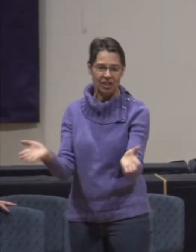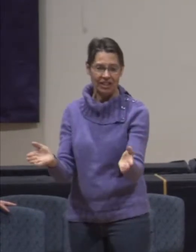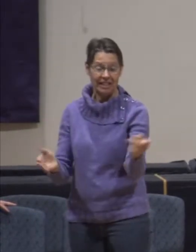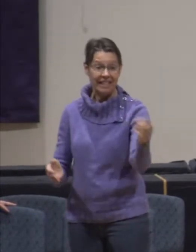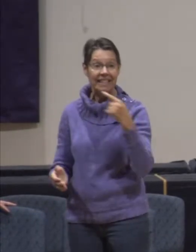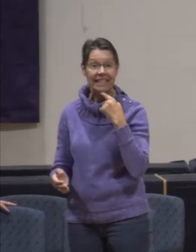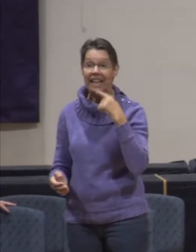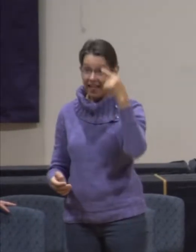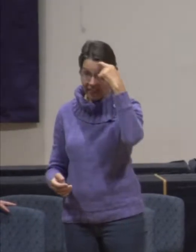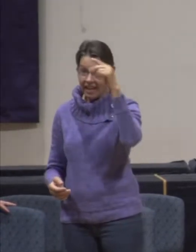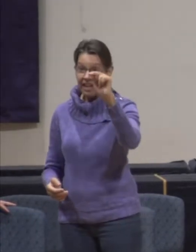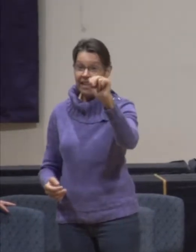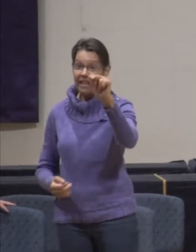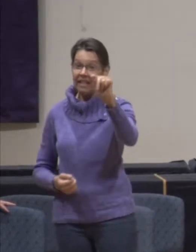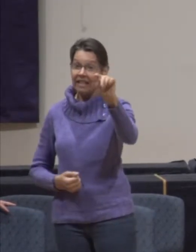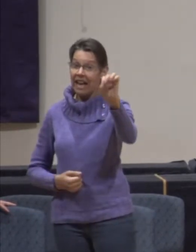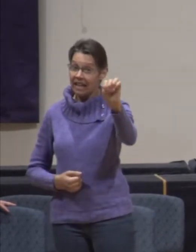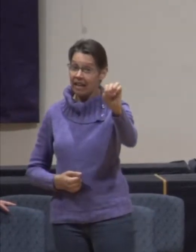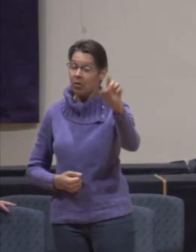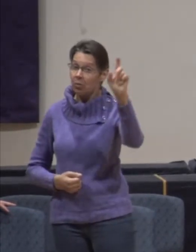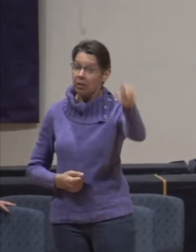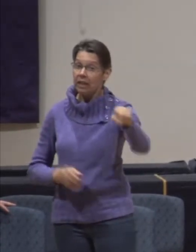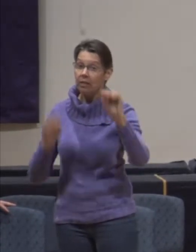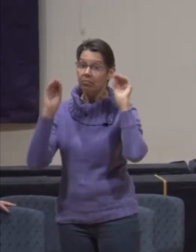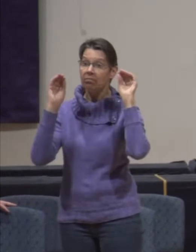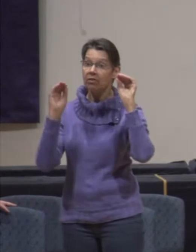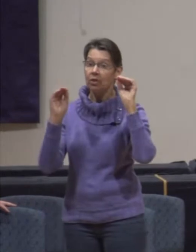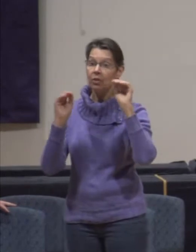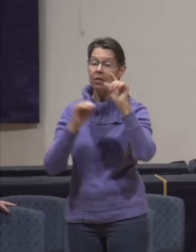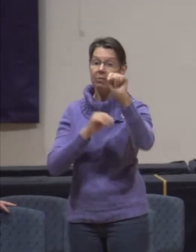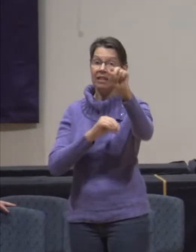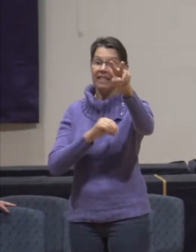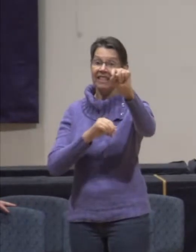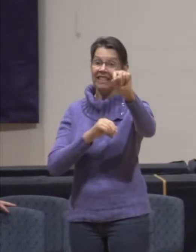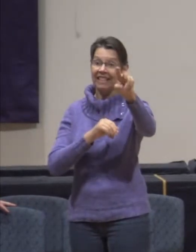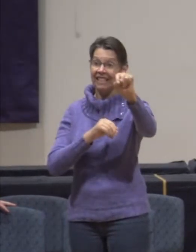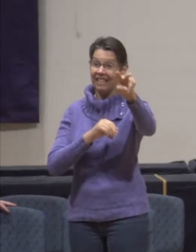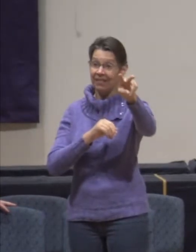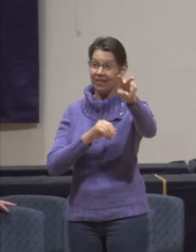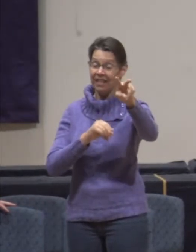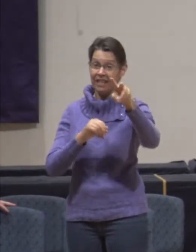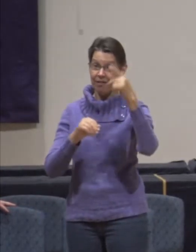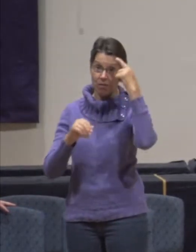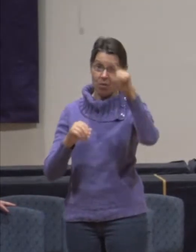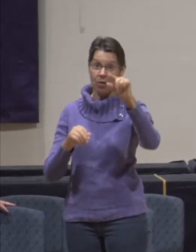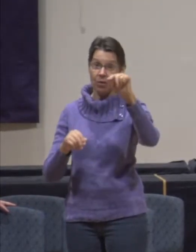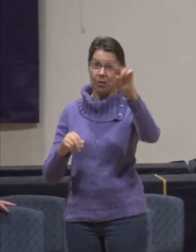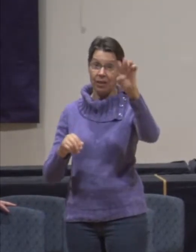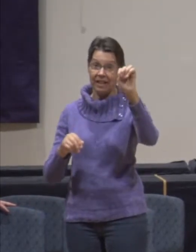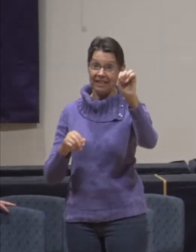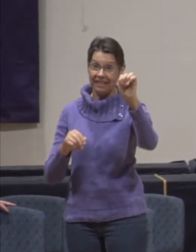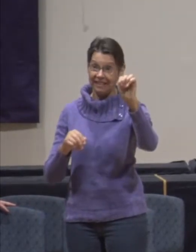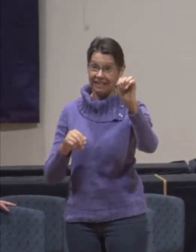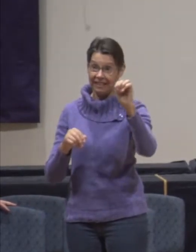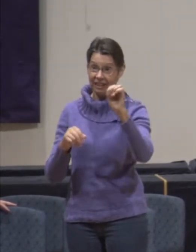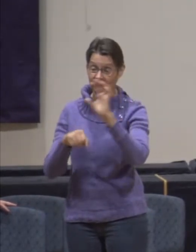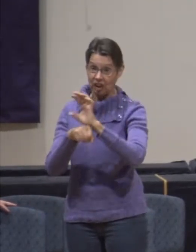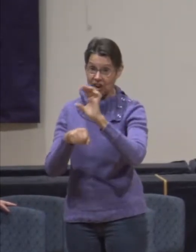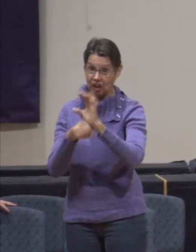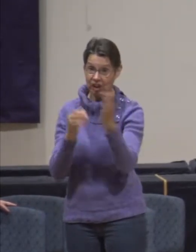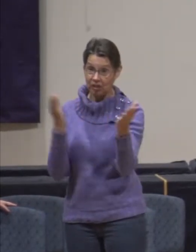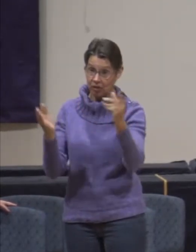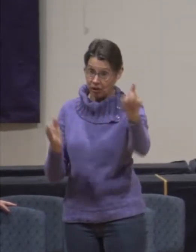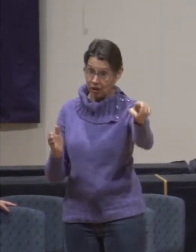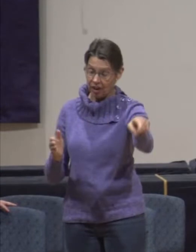put Grace's services on television. That's how long ago this was. And I said, Drew, I love you, but